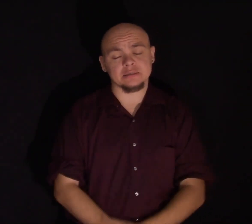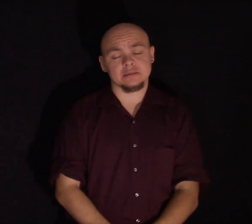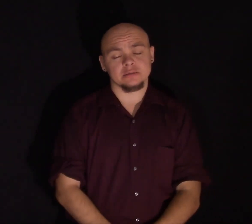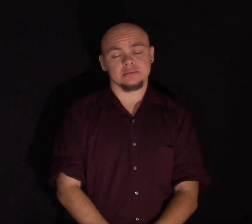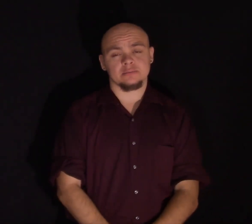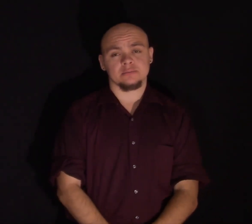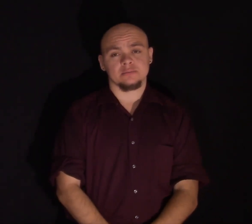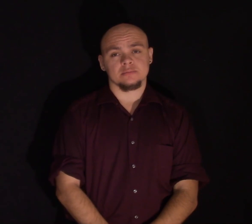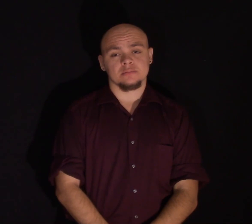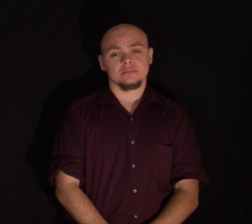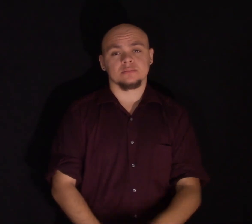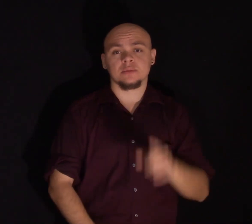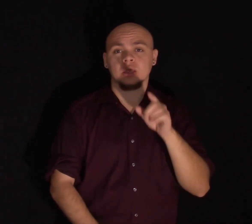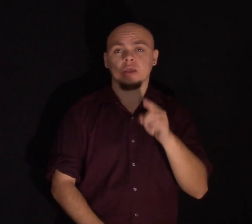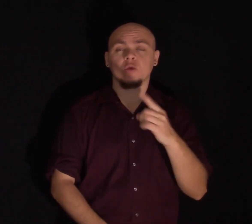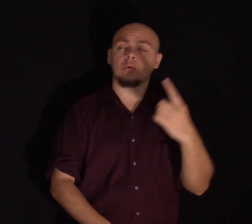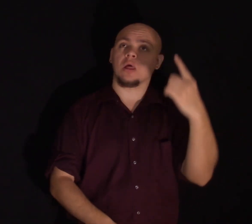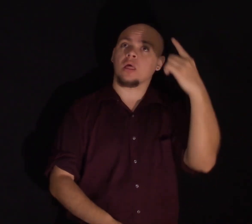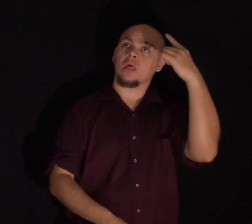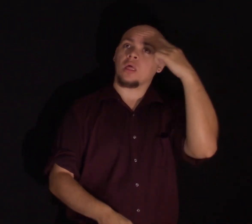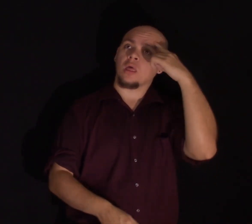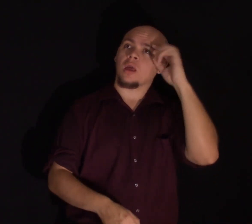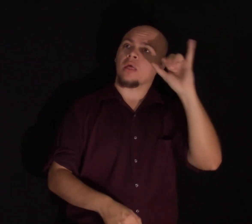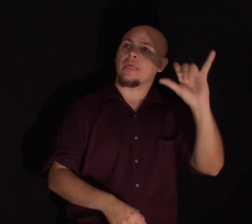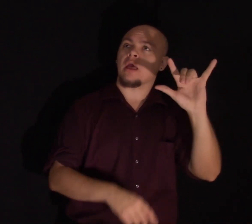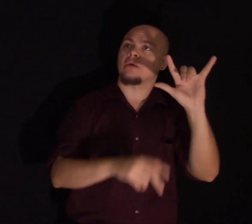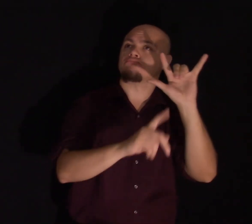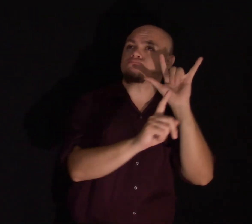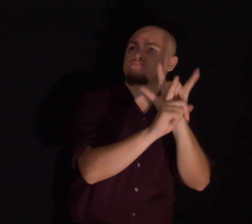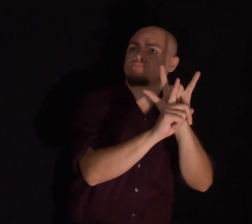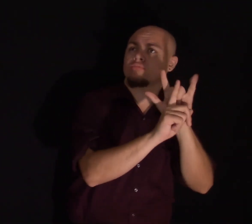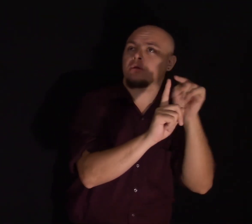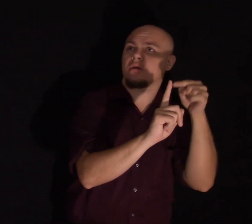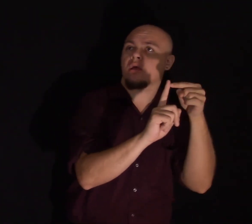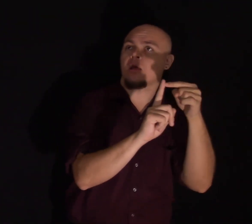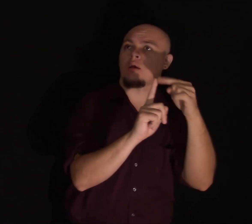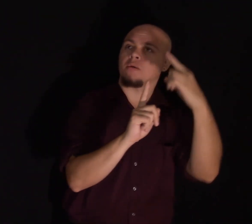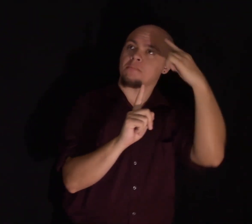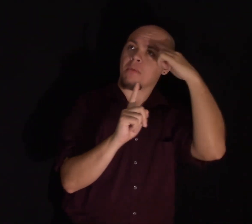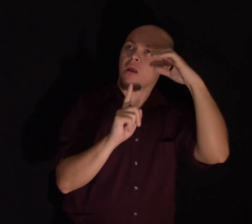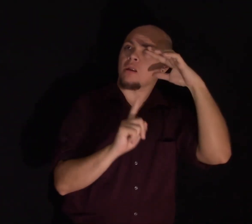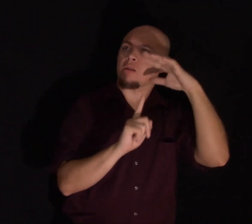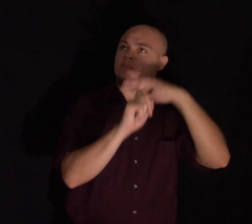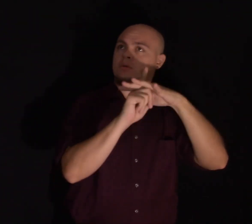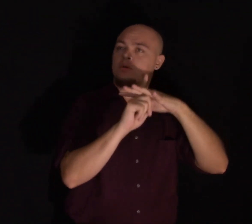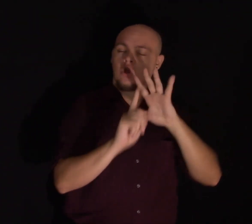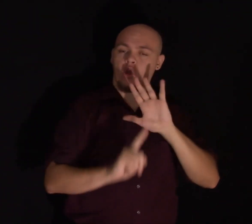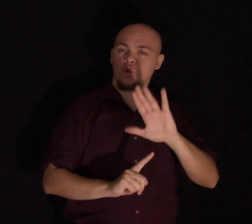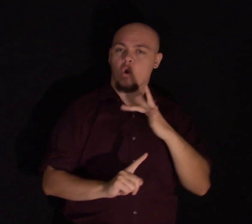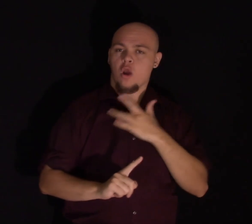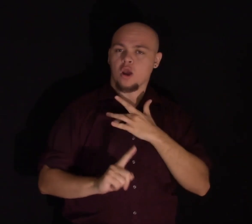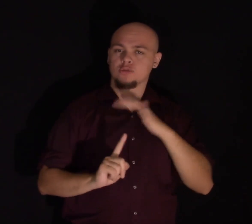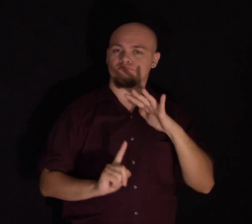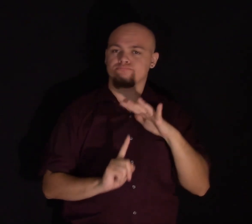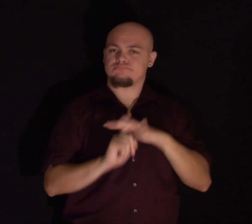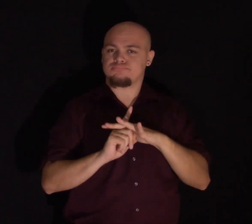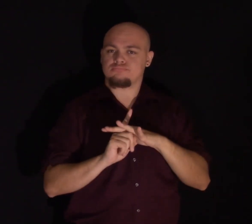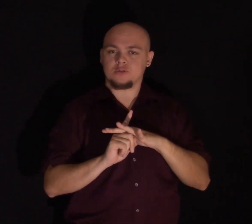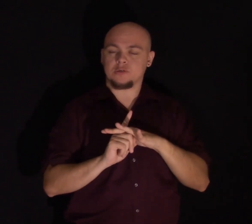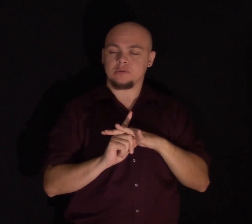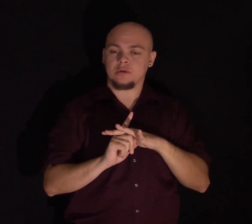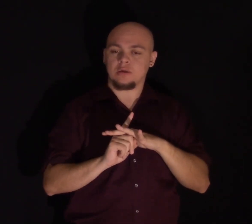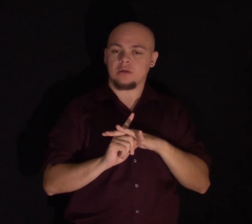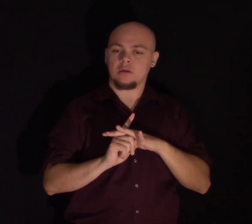And as you bring this loved one into your mind and your heart, cultivate the strong